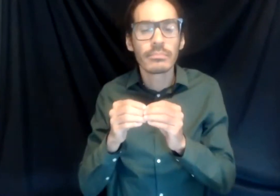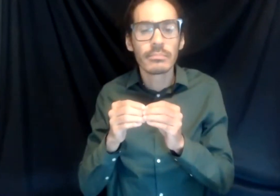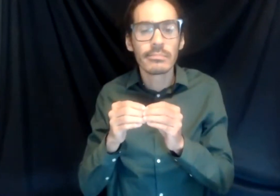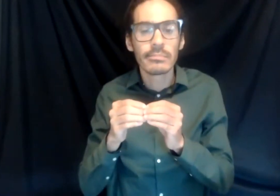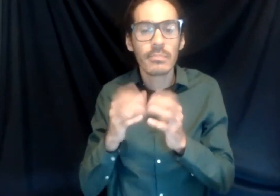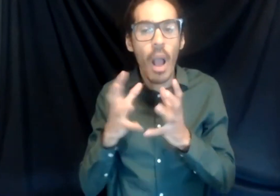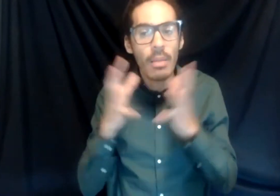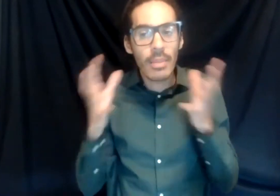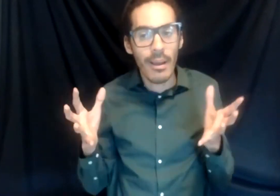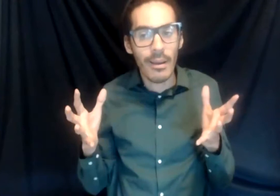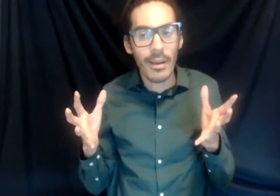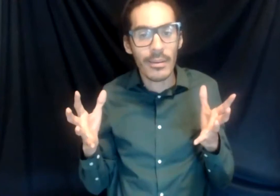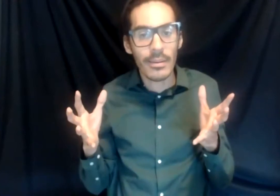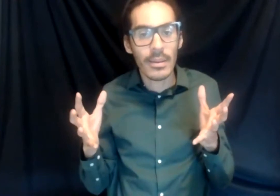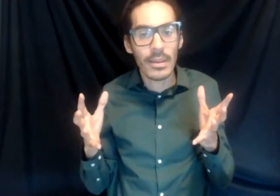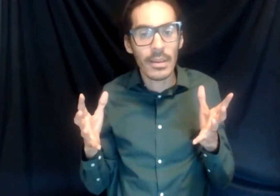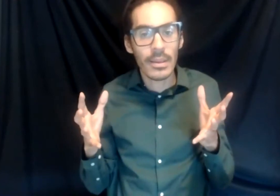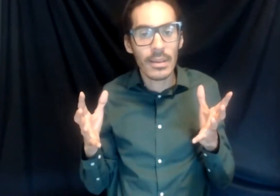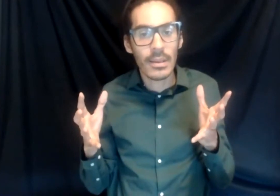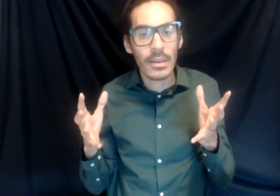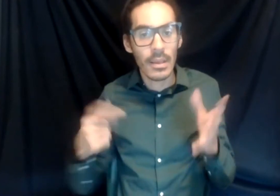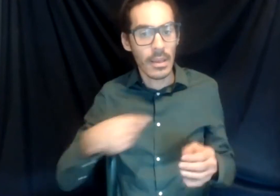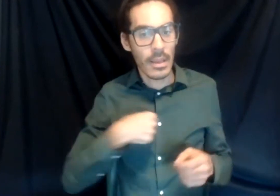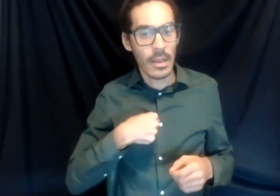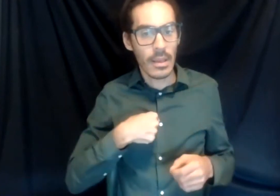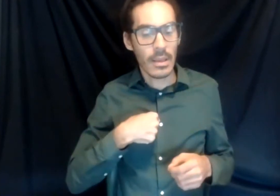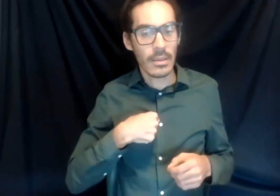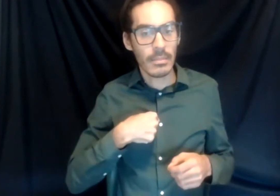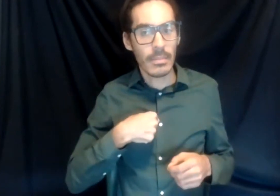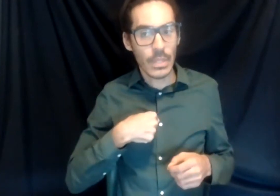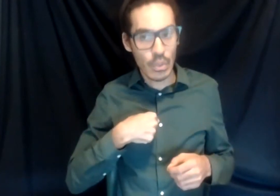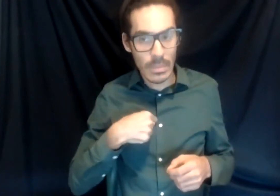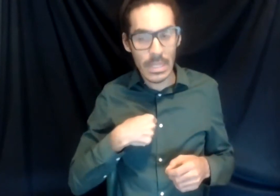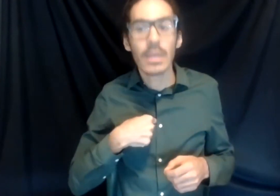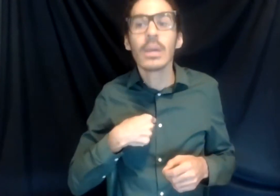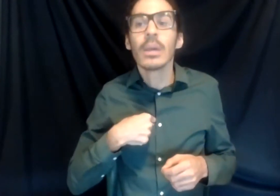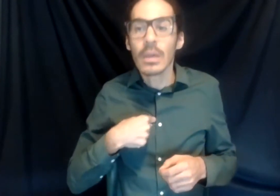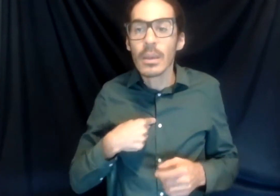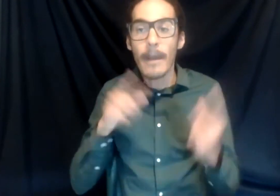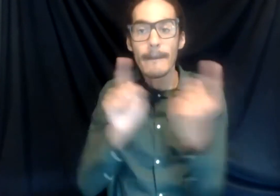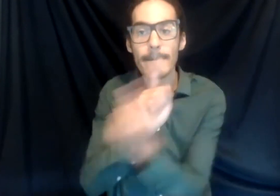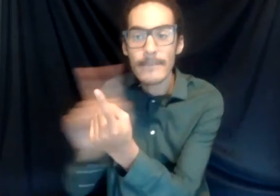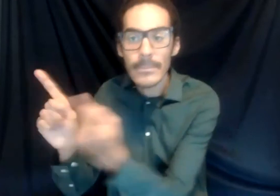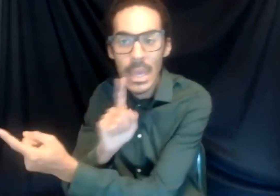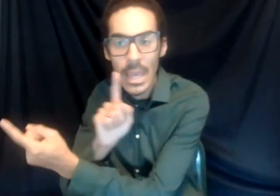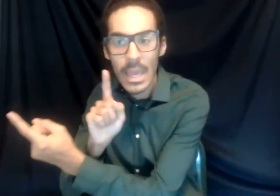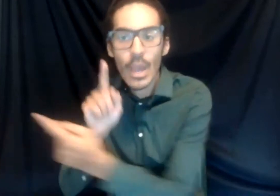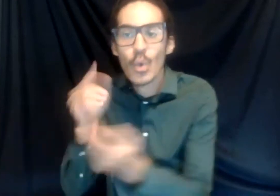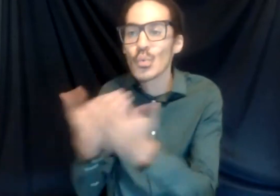me having the opportunity to meet all these people who were pretty much hard of hearing